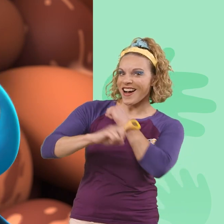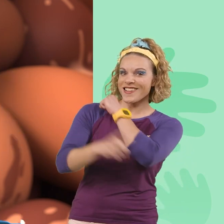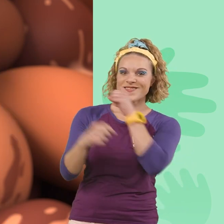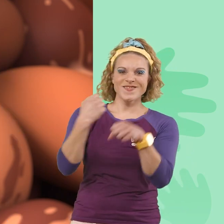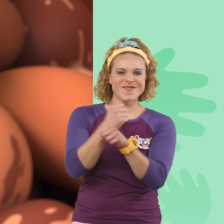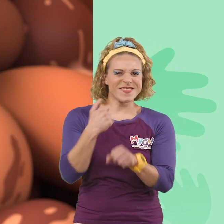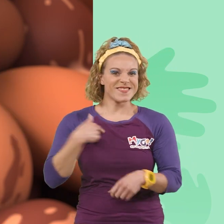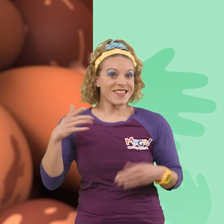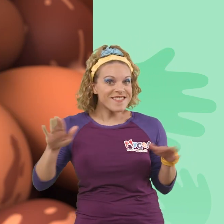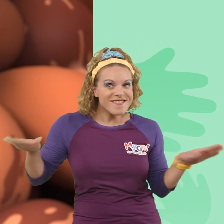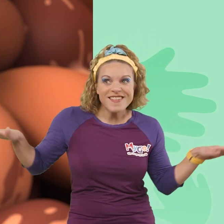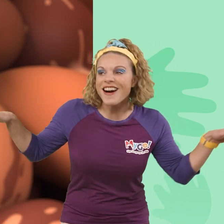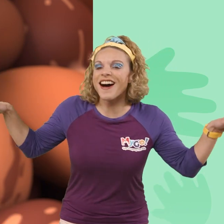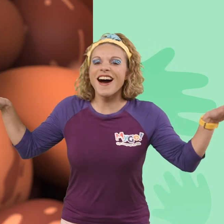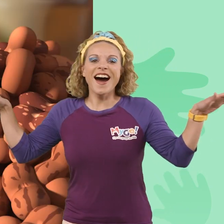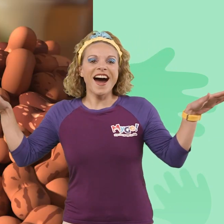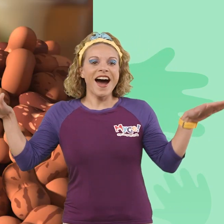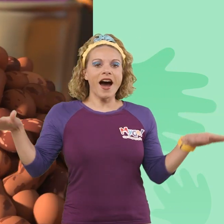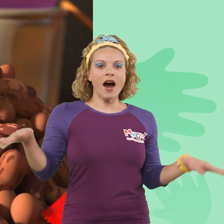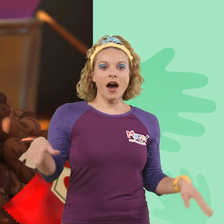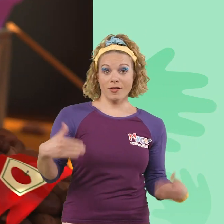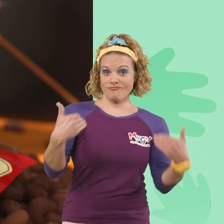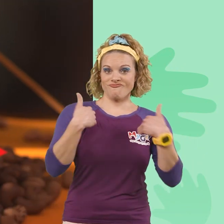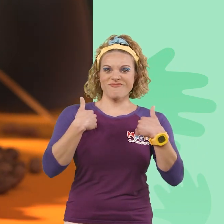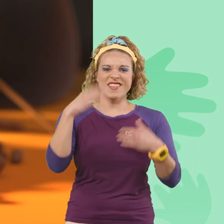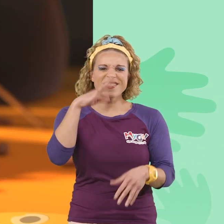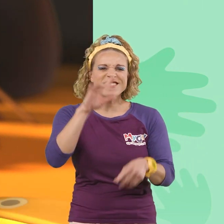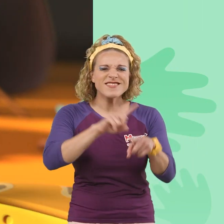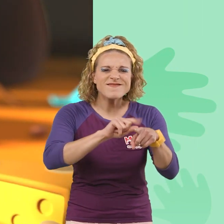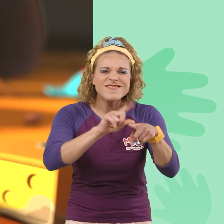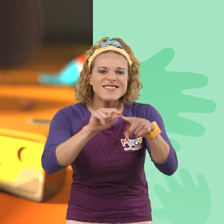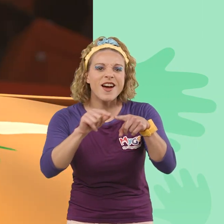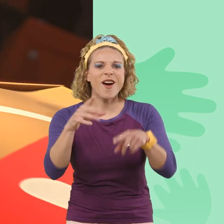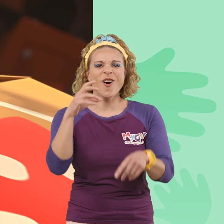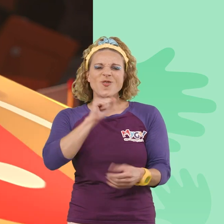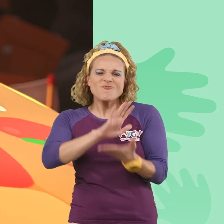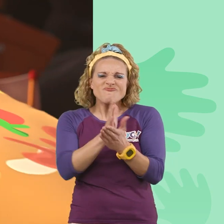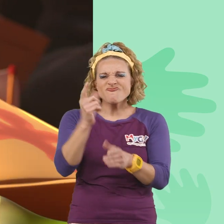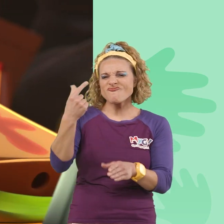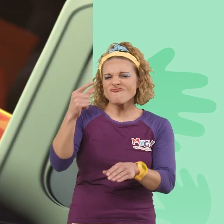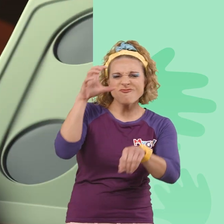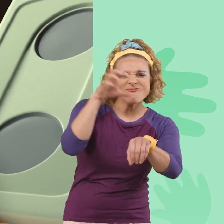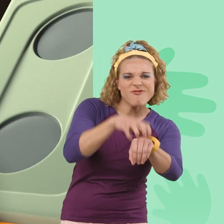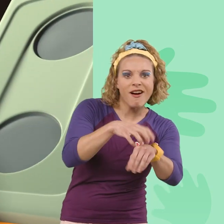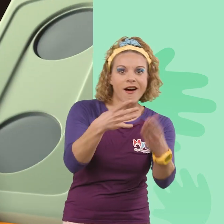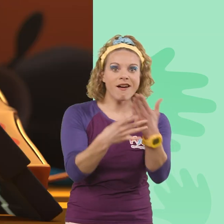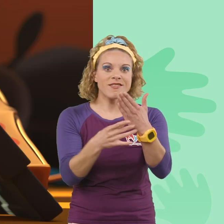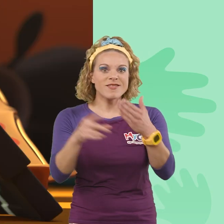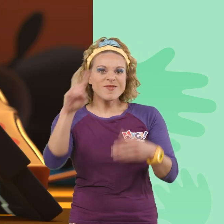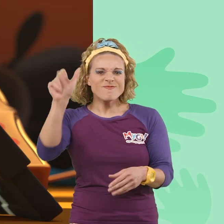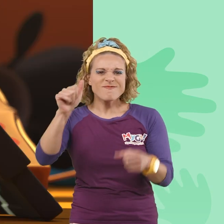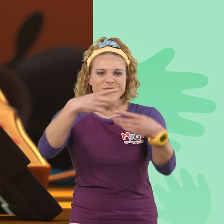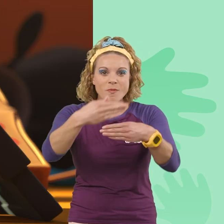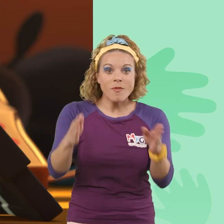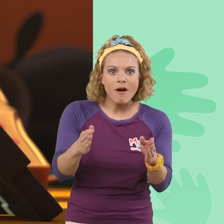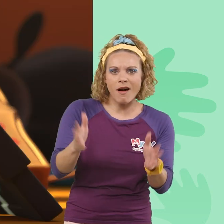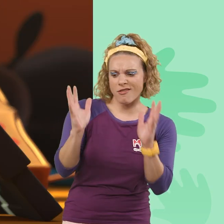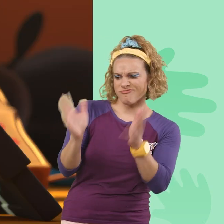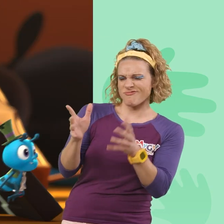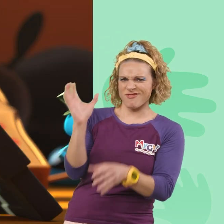me fly! We've got stinky beans, moldy cheese, greasy pizza boxes and even leftover mystery